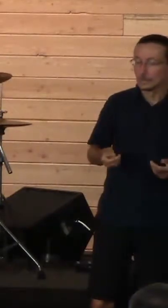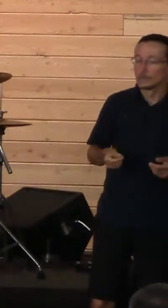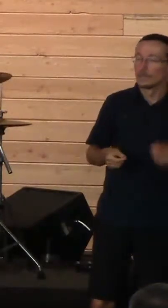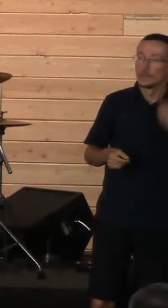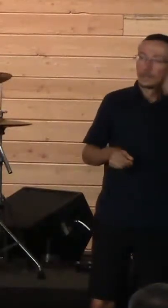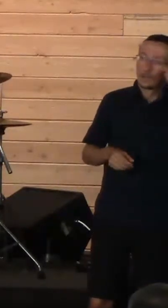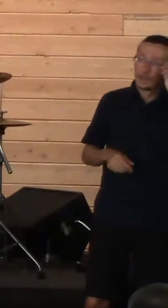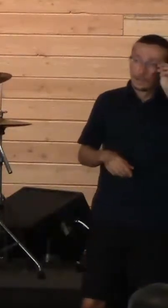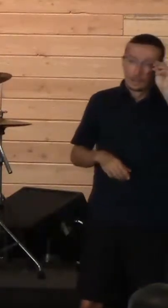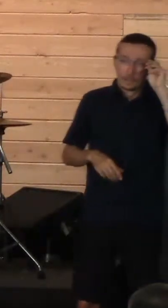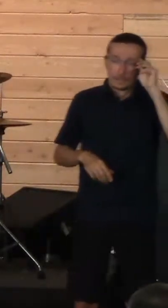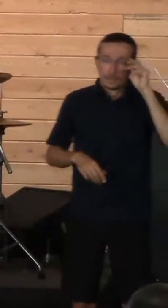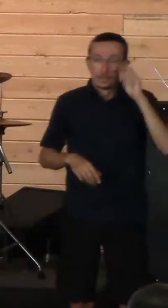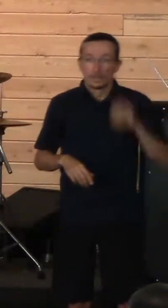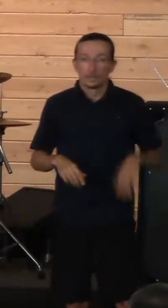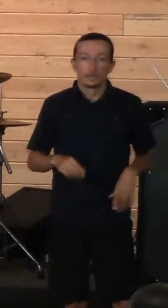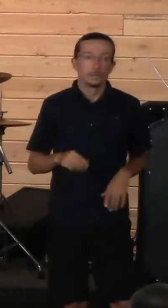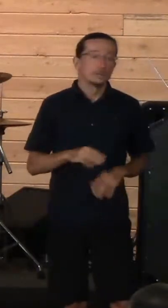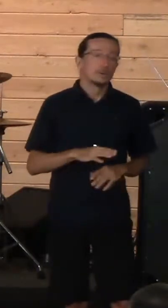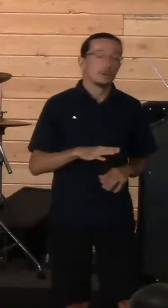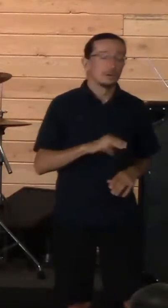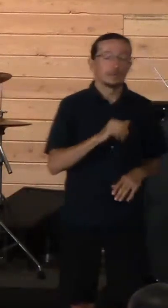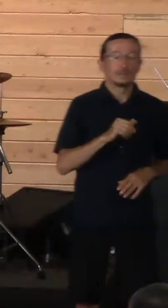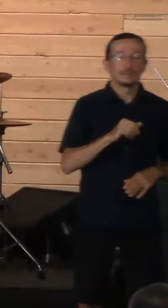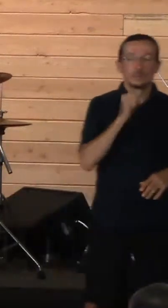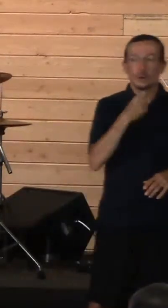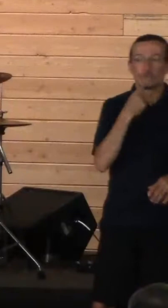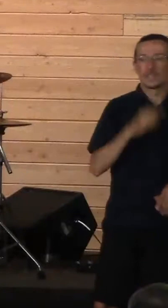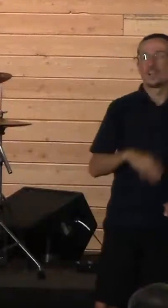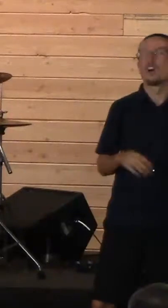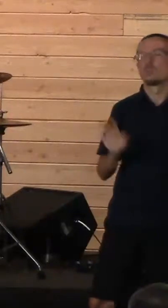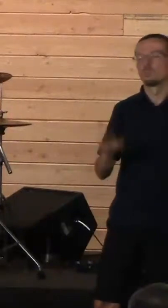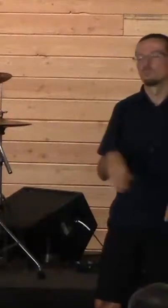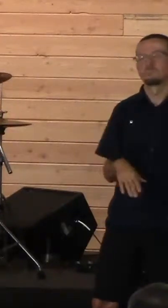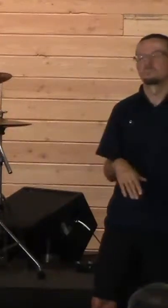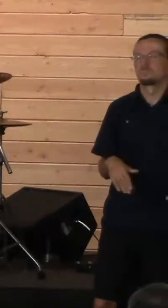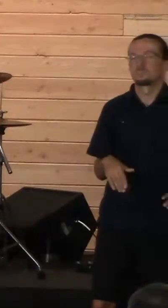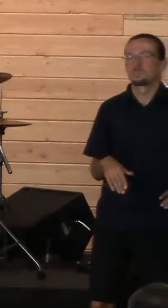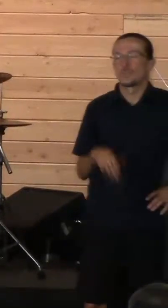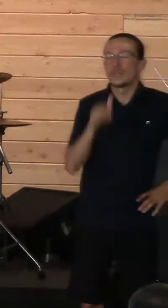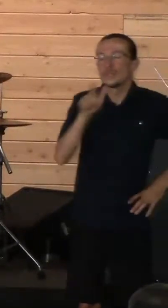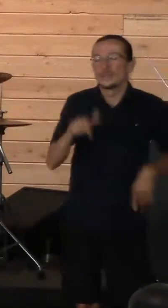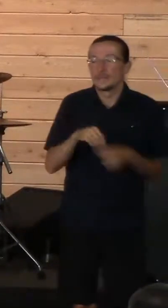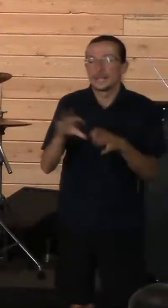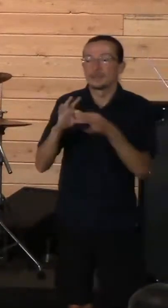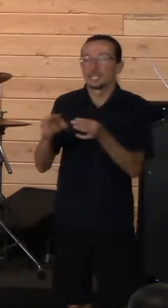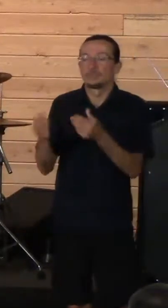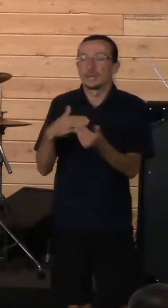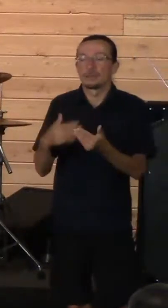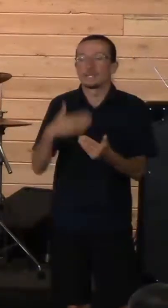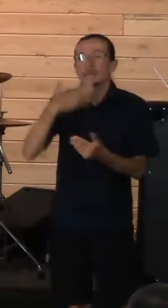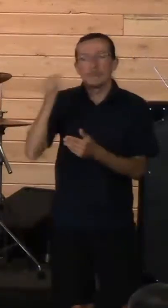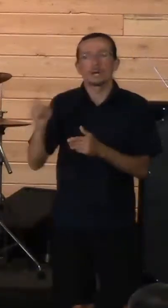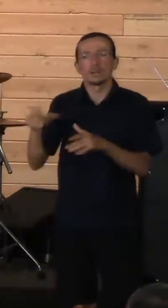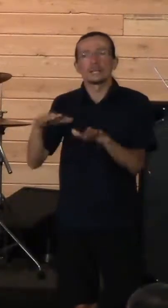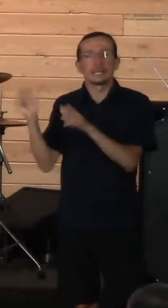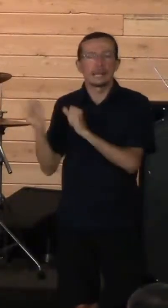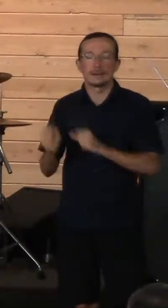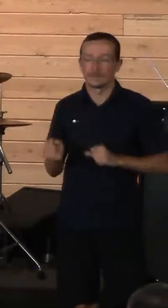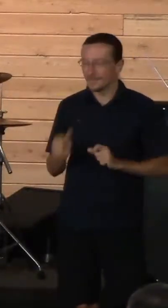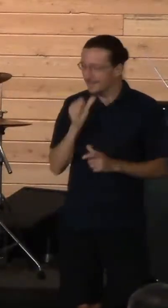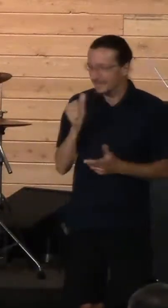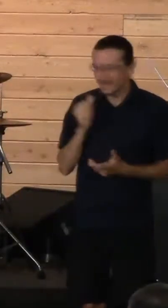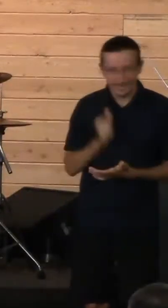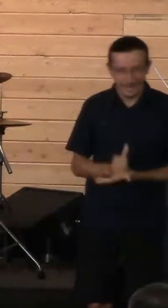to be in that relationship anyways. It's better off that he left you. That's not helpful. It's not